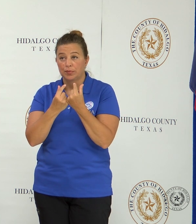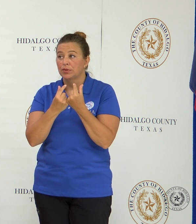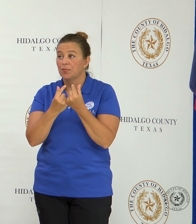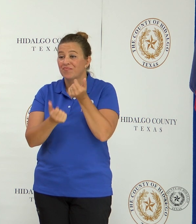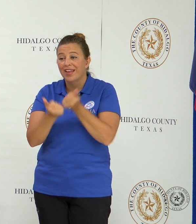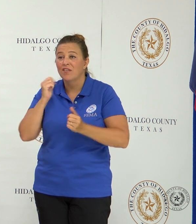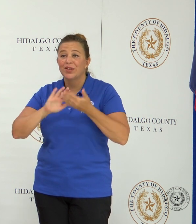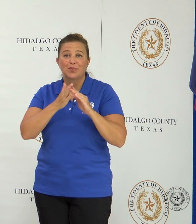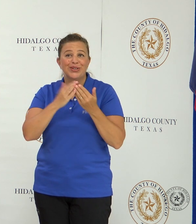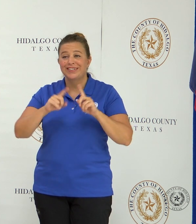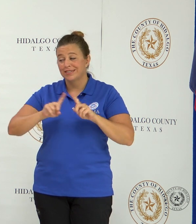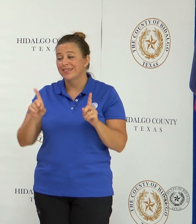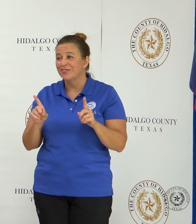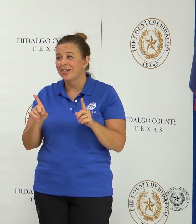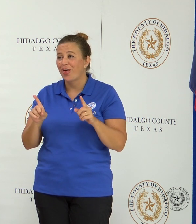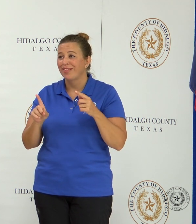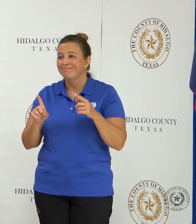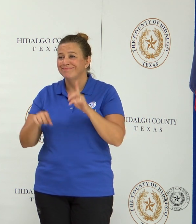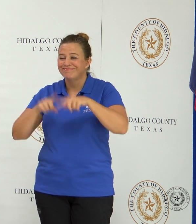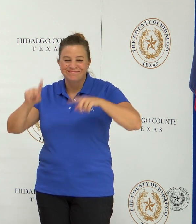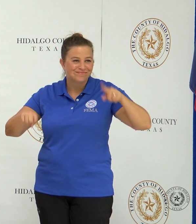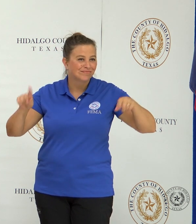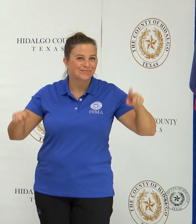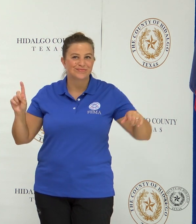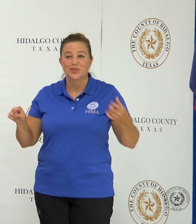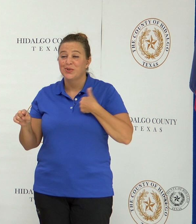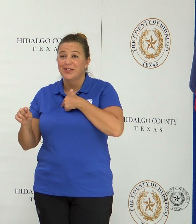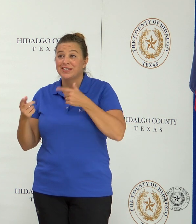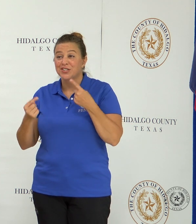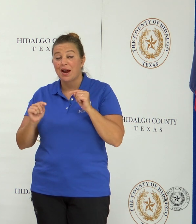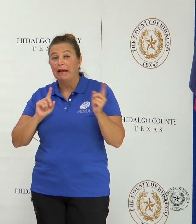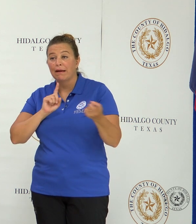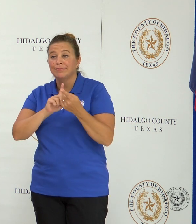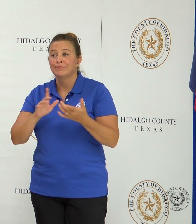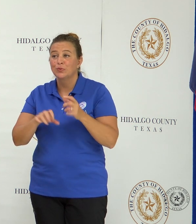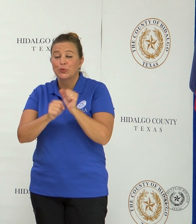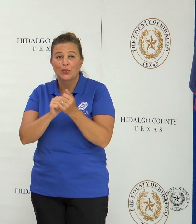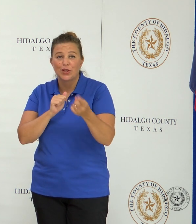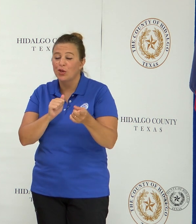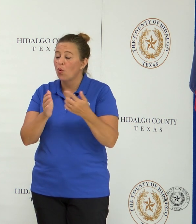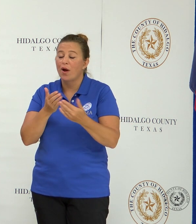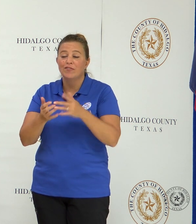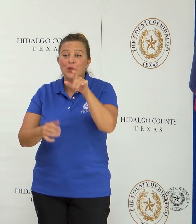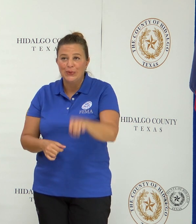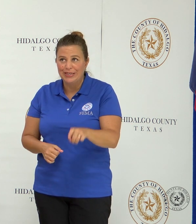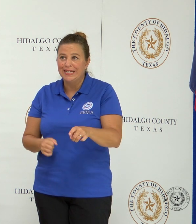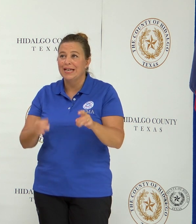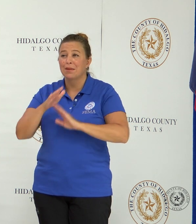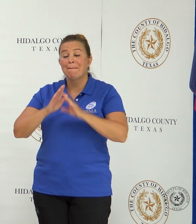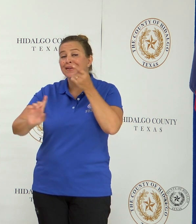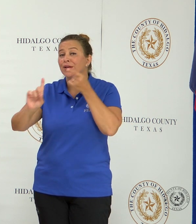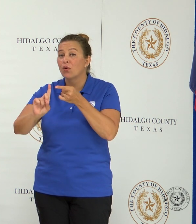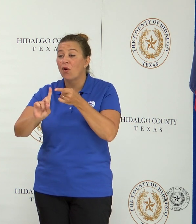Every community is different, and so it looks different everywhere. We try to come in and work with you as you need. And the basic